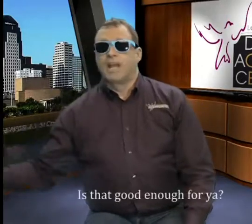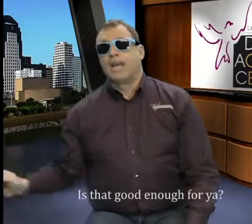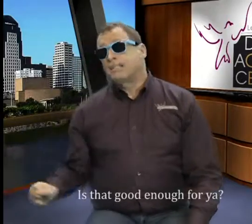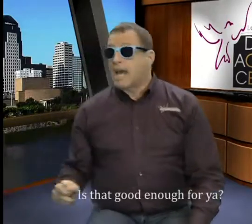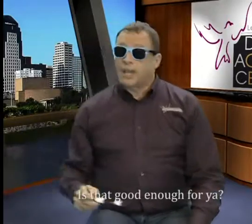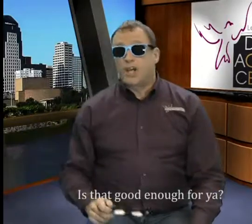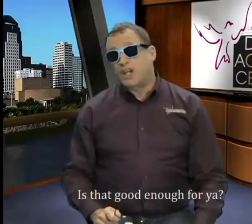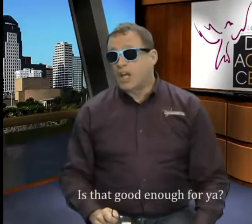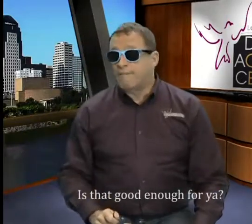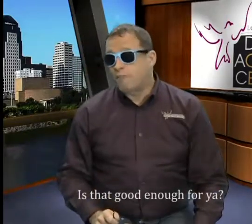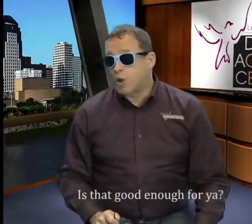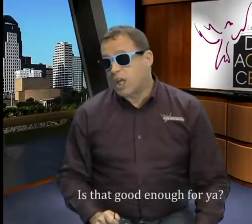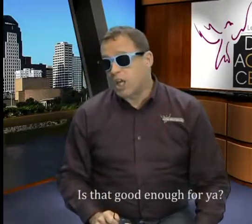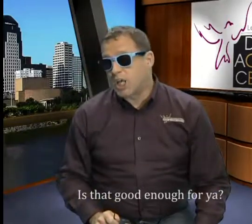Is that good enough for you? you? Yeah.